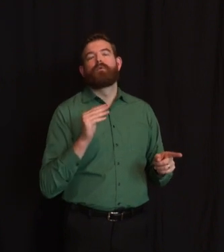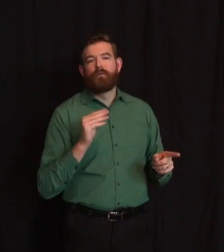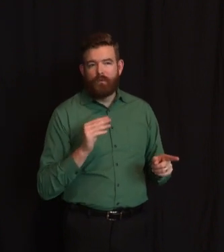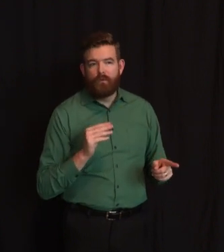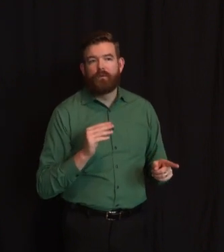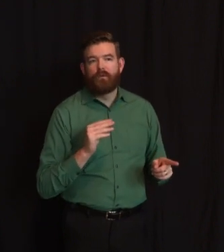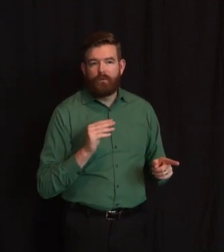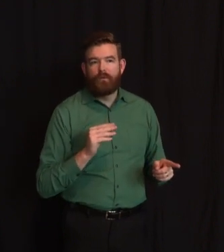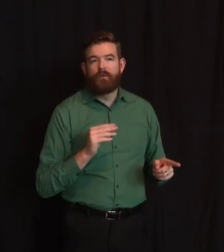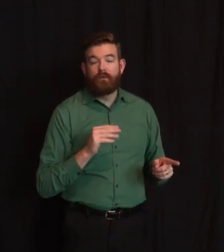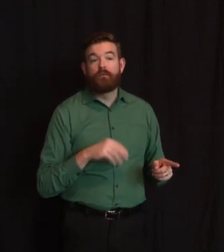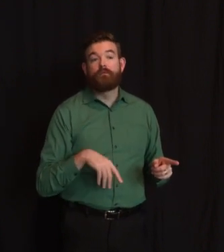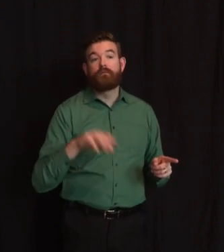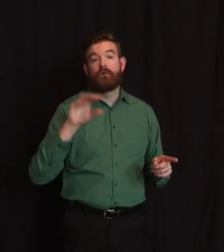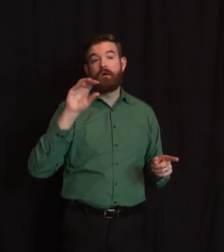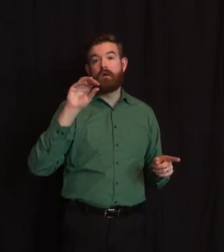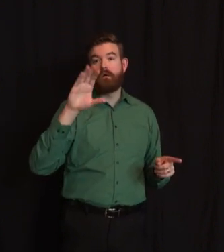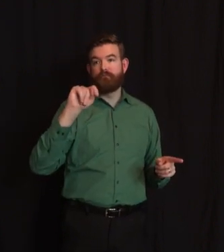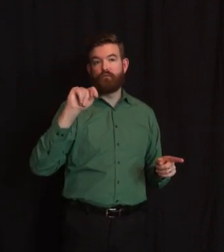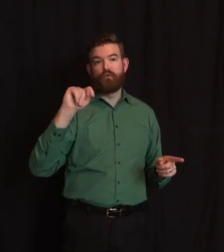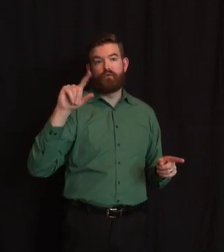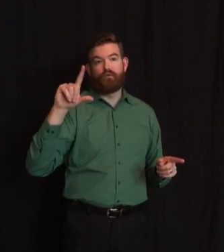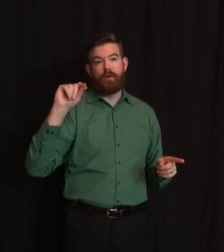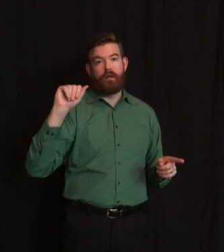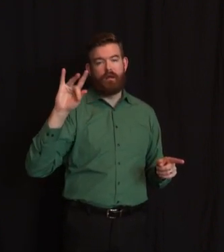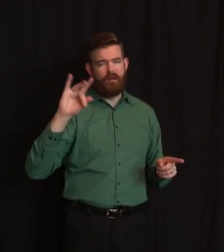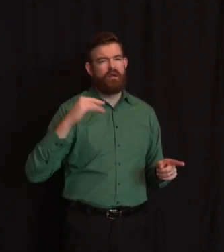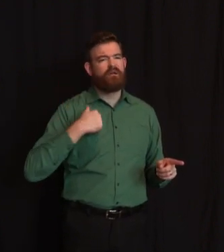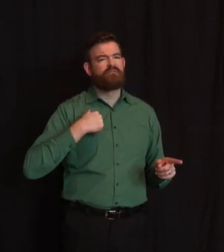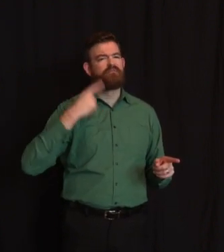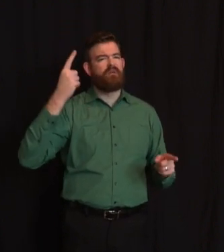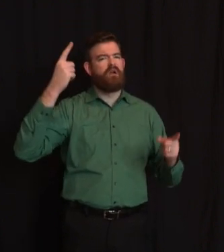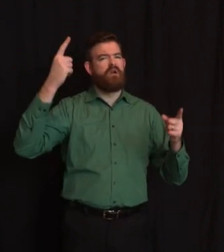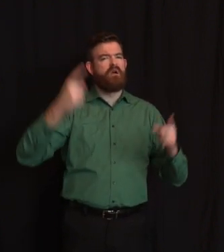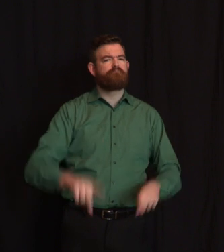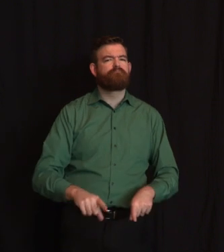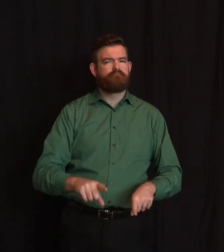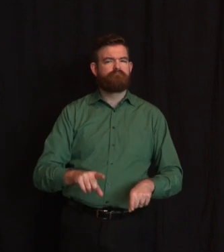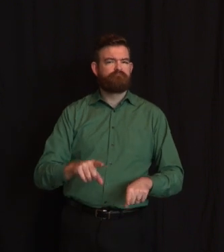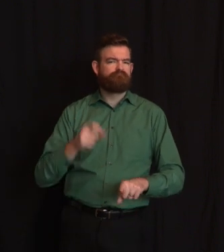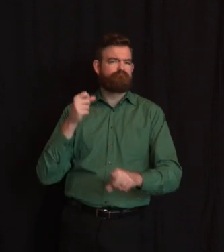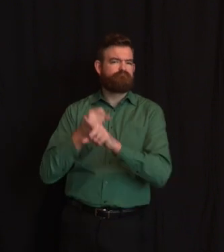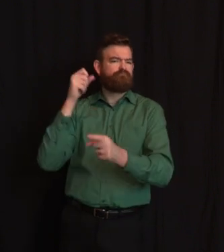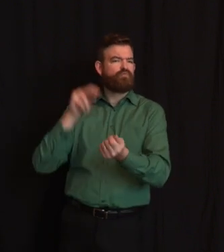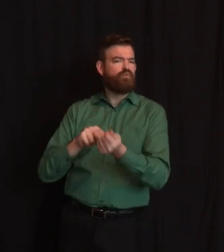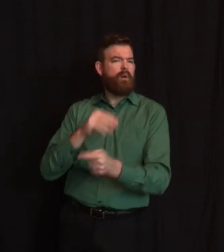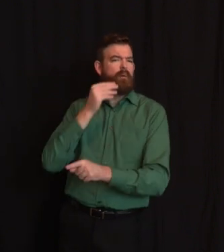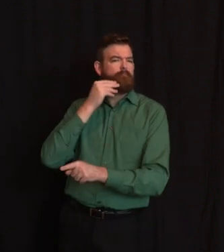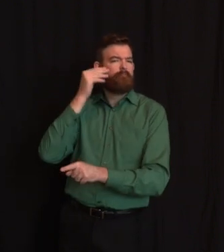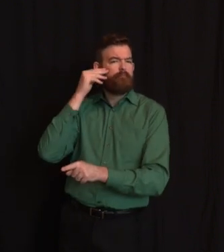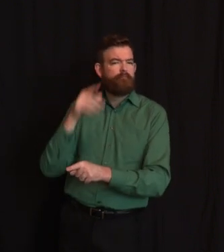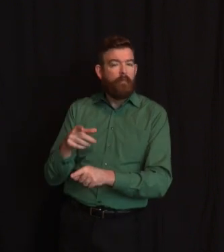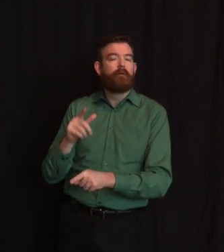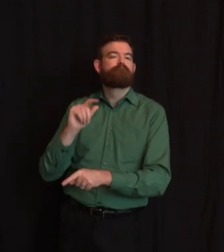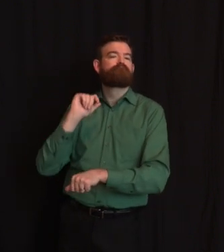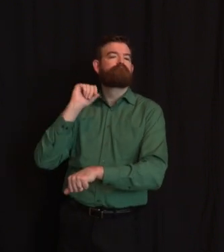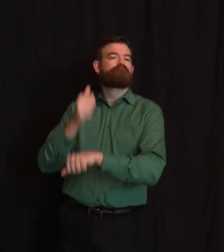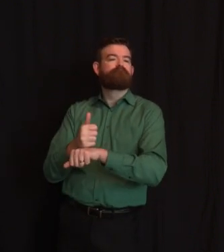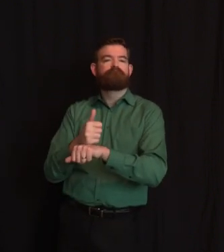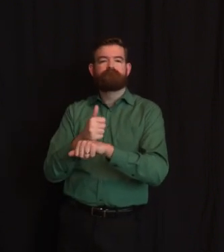with the team, has done an extraordinary job to make sure these folks have an emergency response plan, which they were due to give us and did, I think, in most, if not all cases